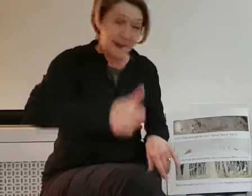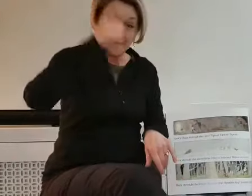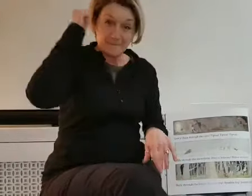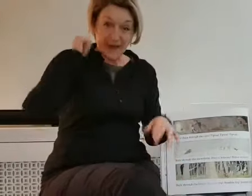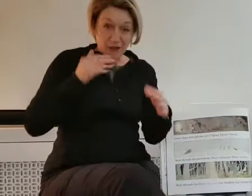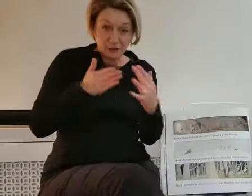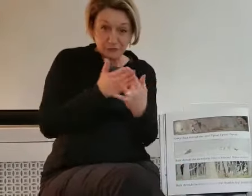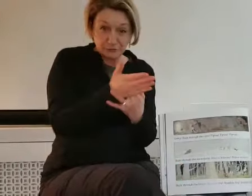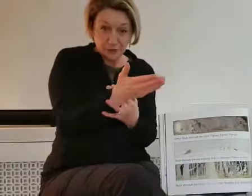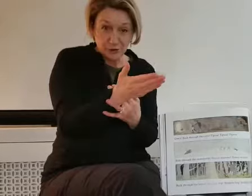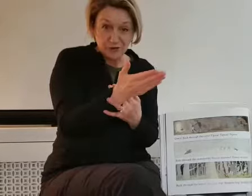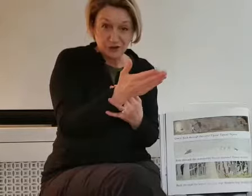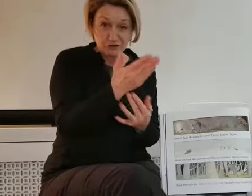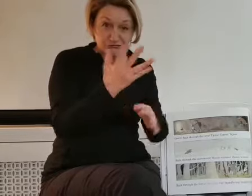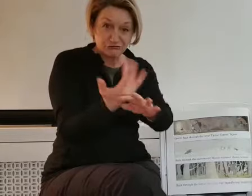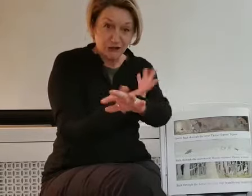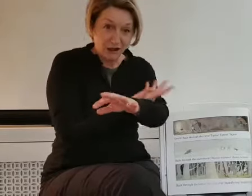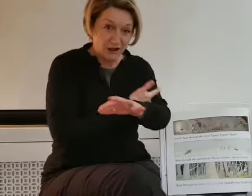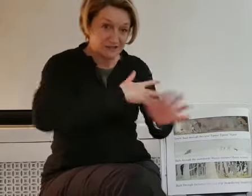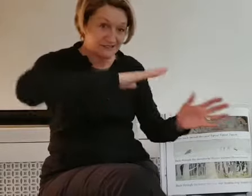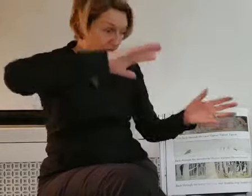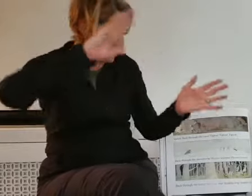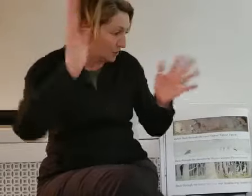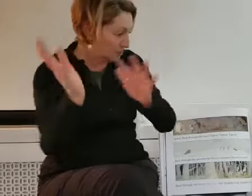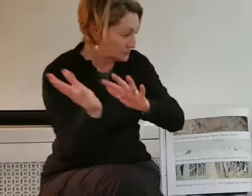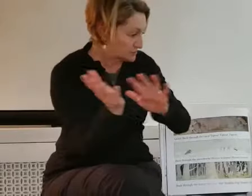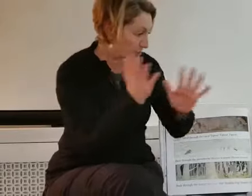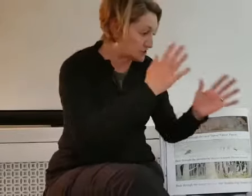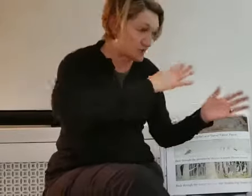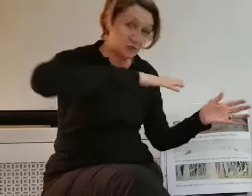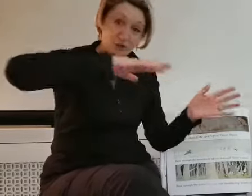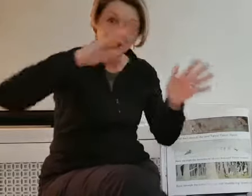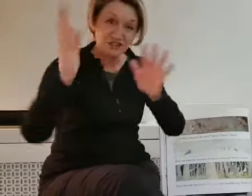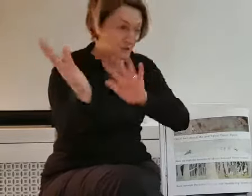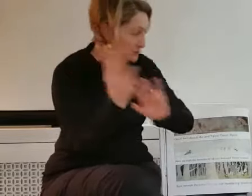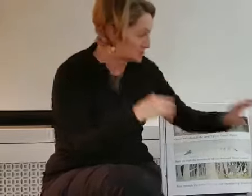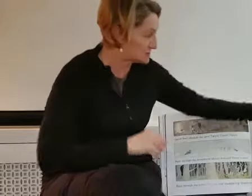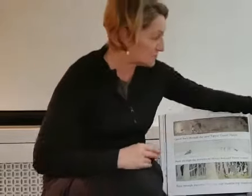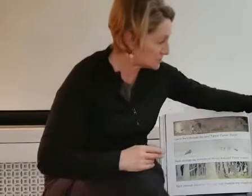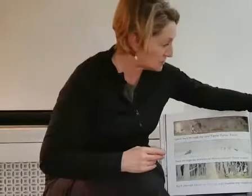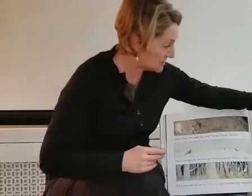Back through the grass. Swishy, swashy, swishy, swashy.